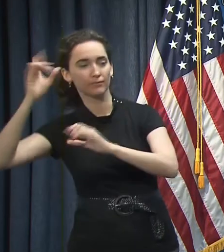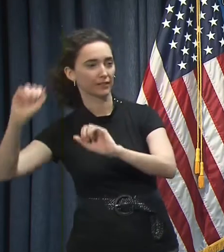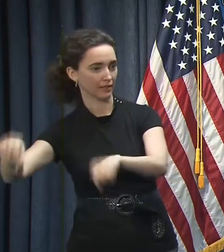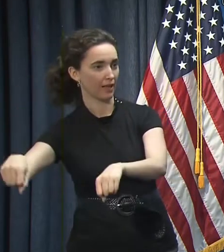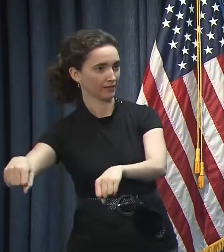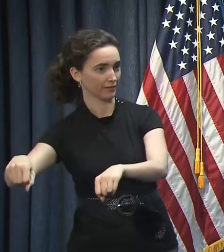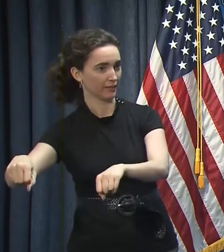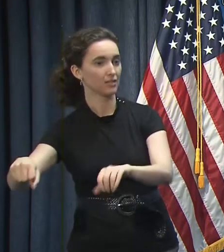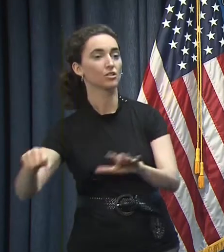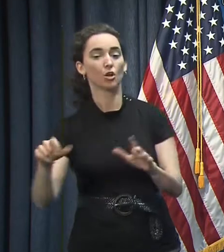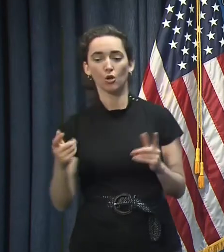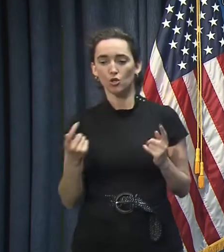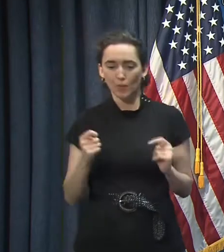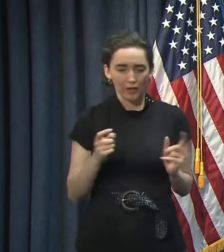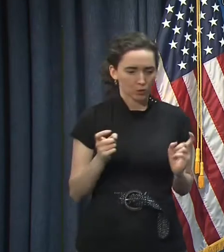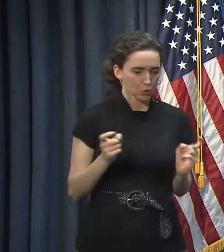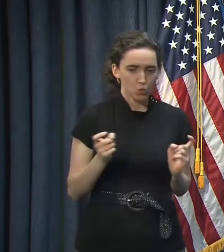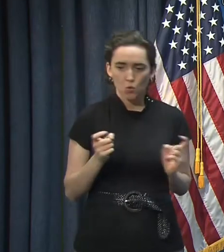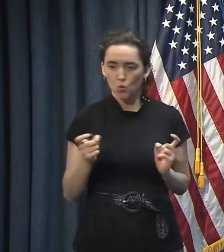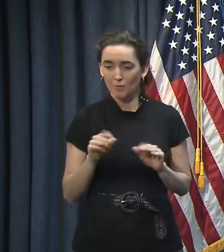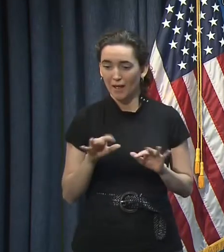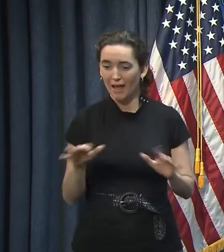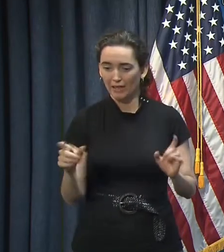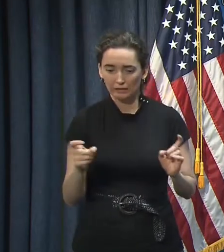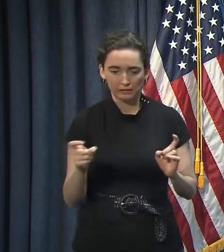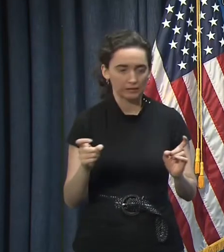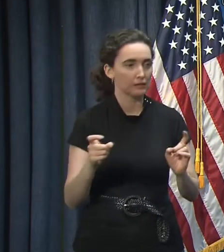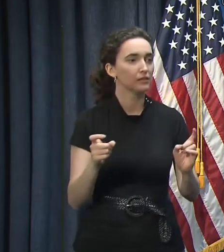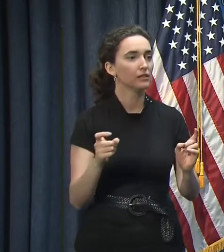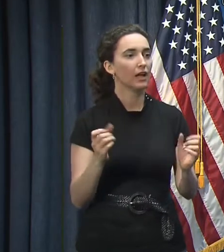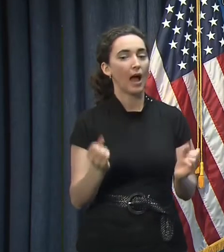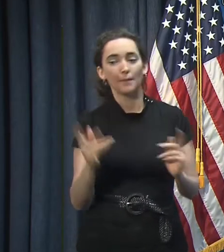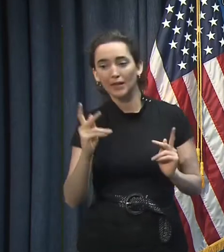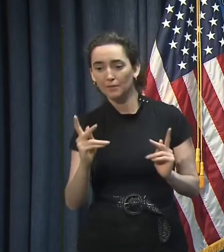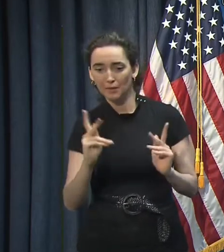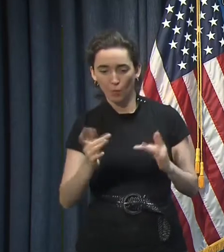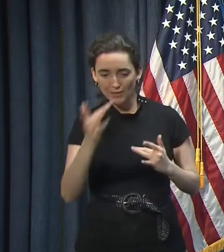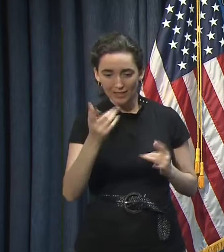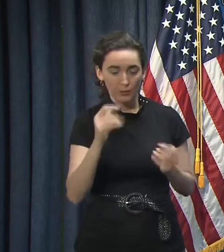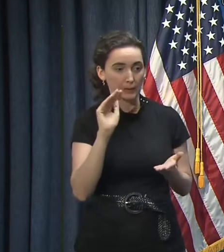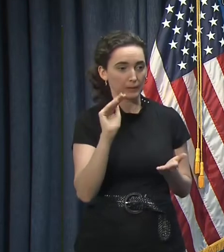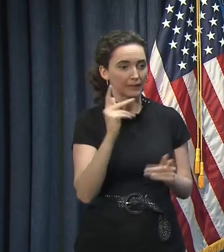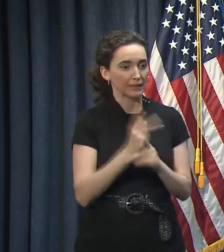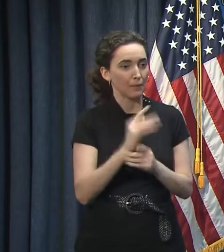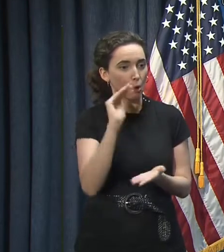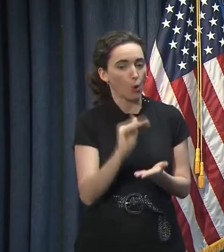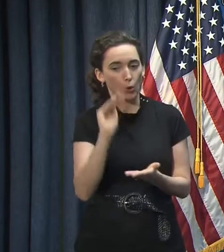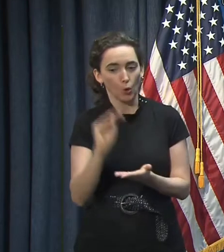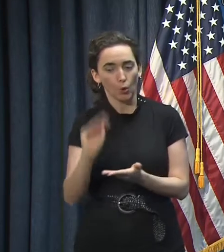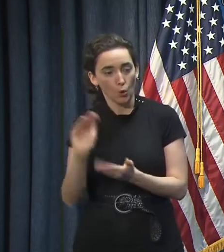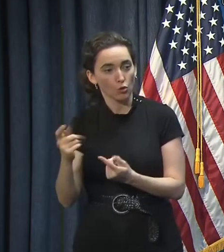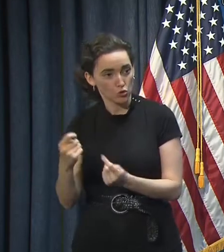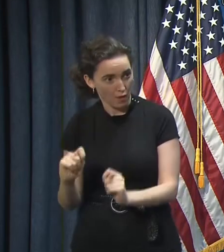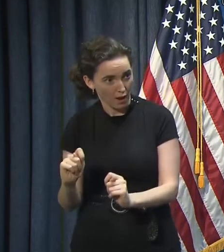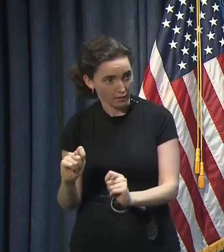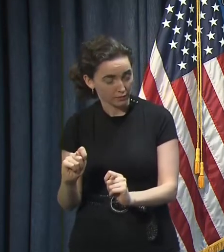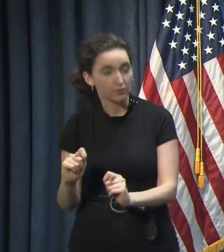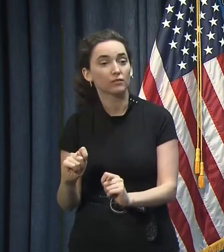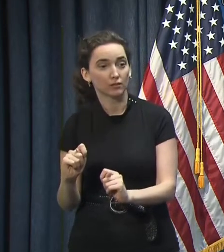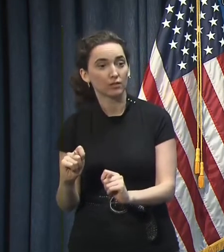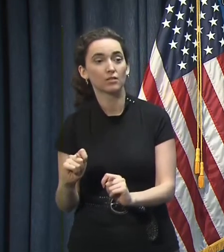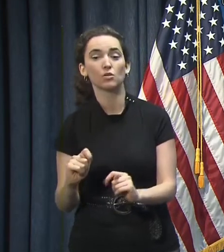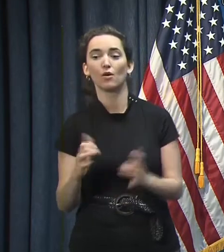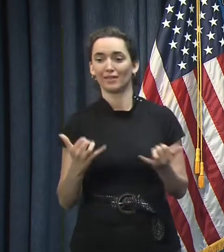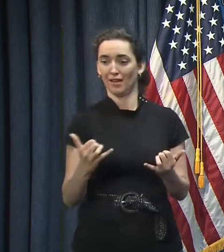seek to keep a lid on this and to keep the case number as low as possible, then transitioning to